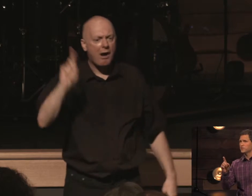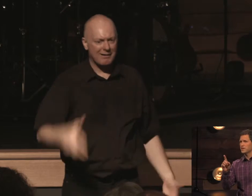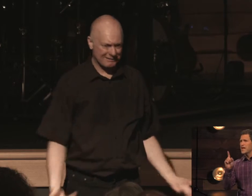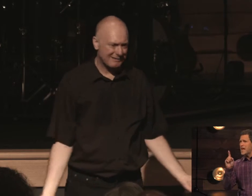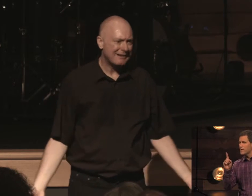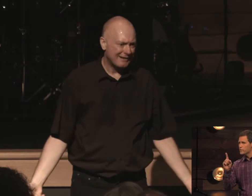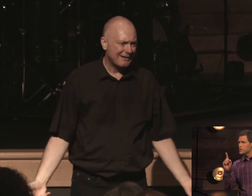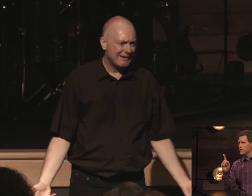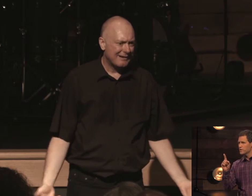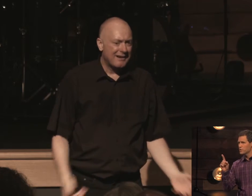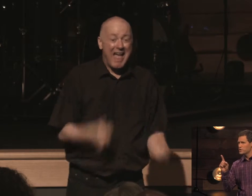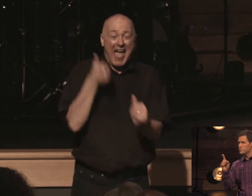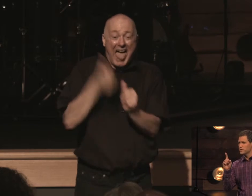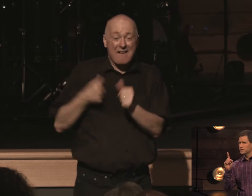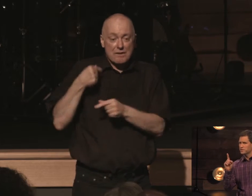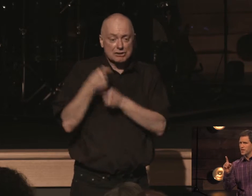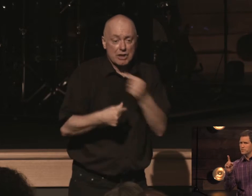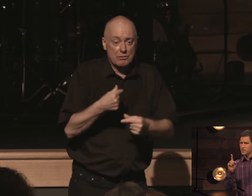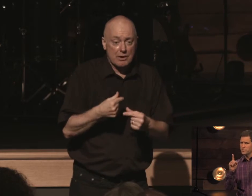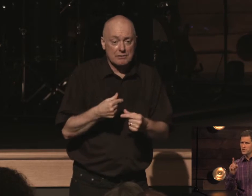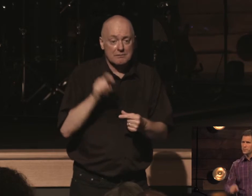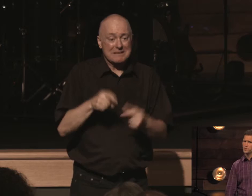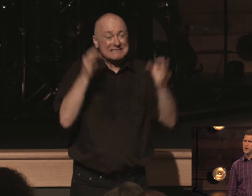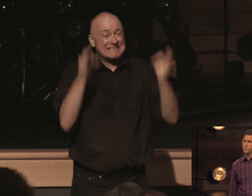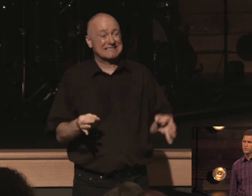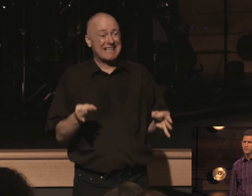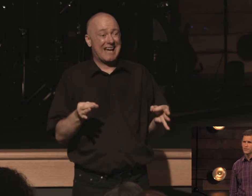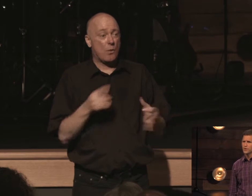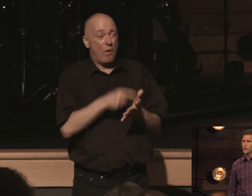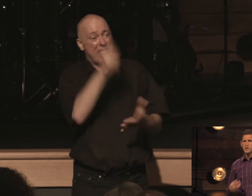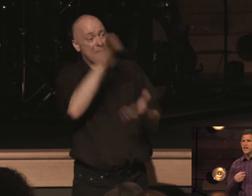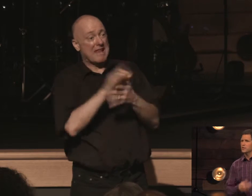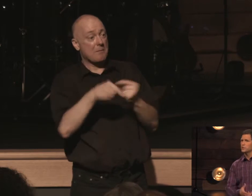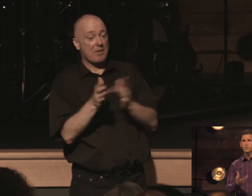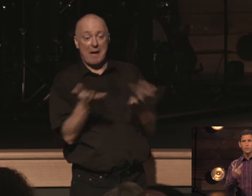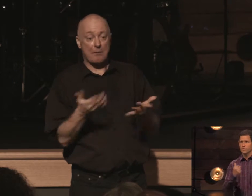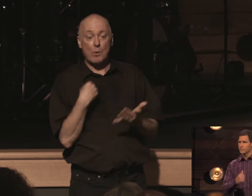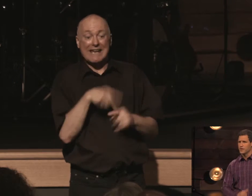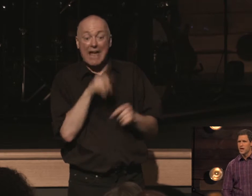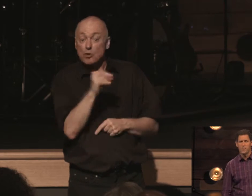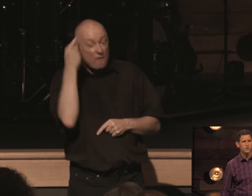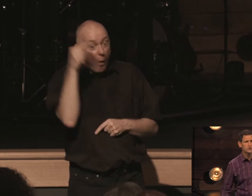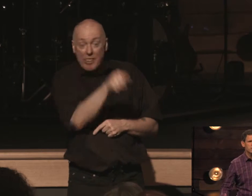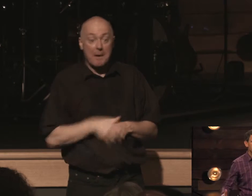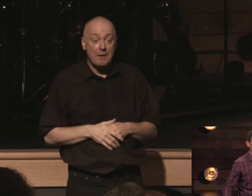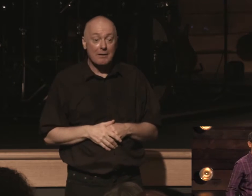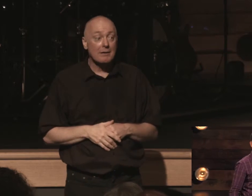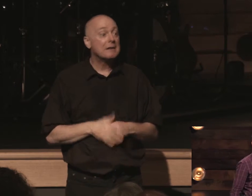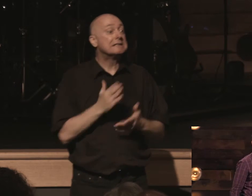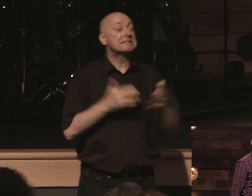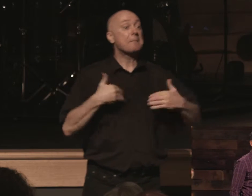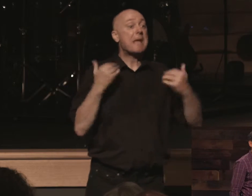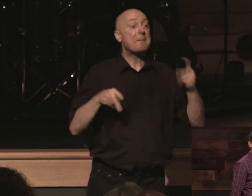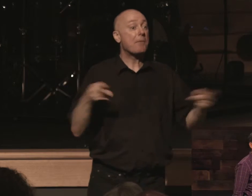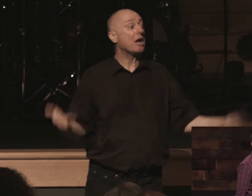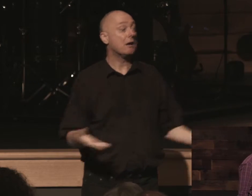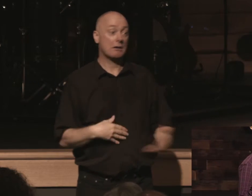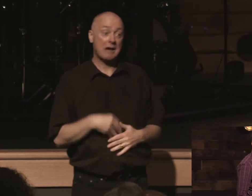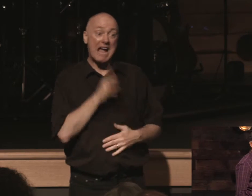listen every generation must decide what they believe about the bible we can't do it for them and there are some young people here right now listen man i speak to you i